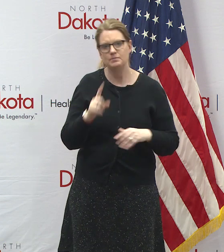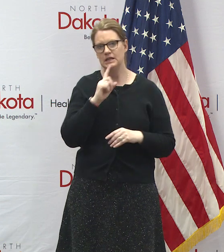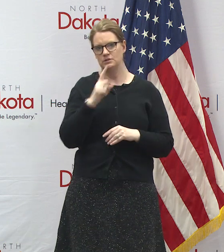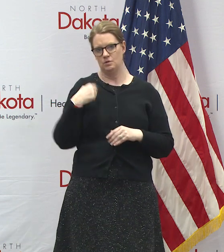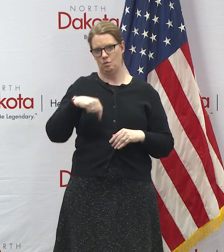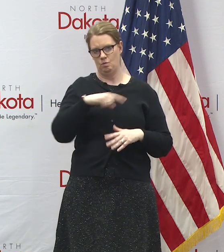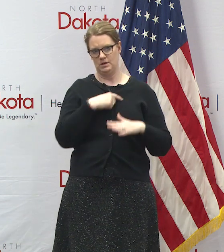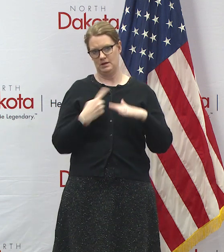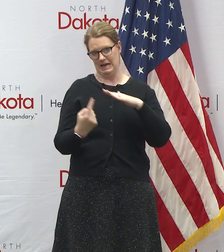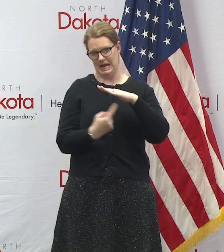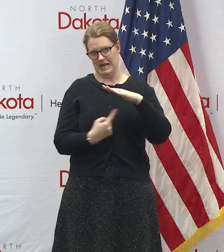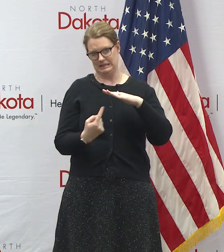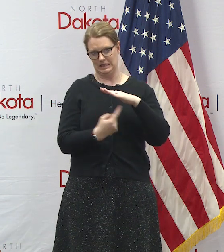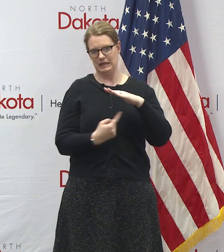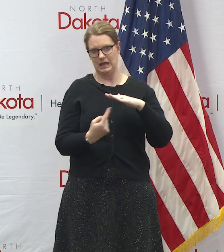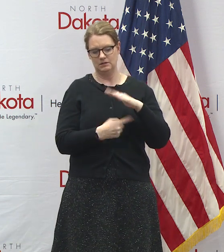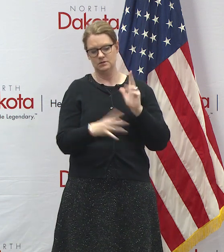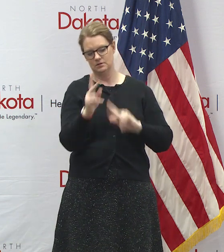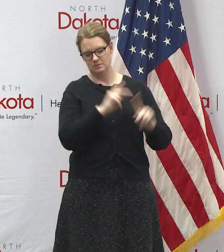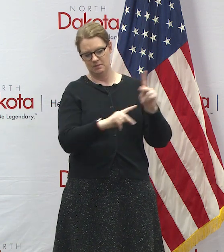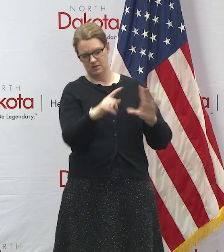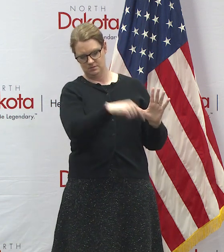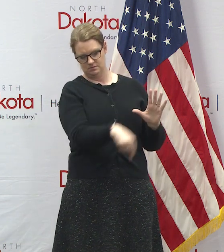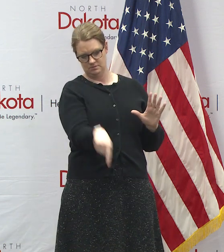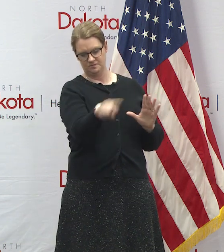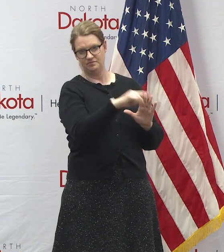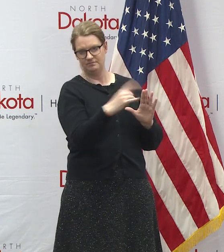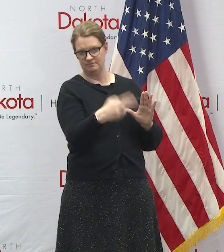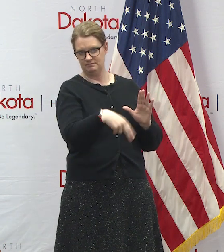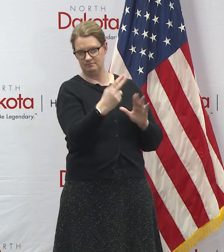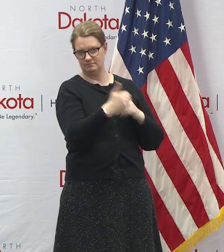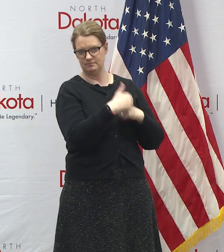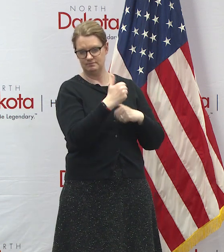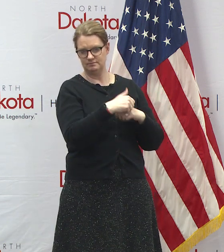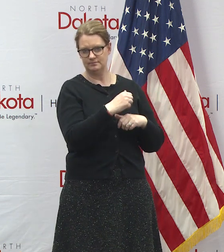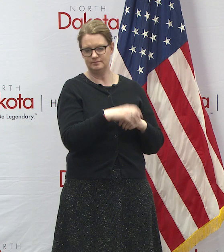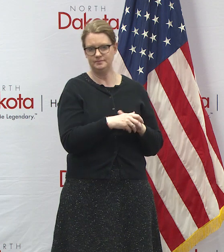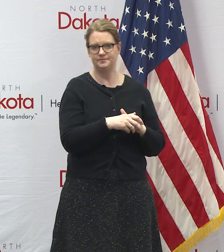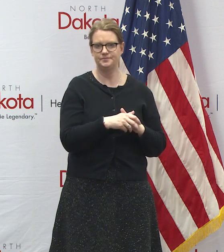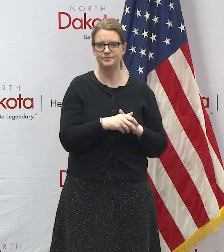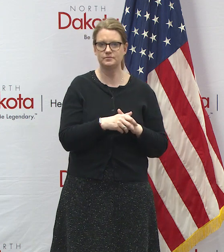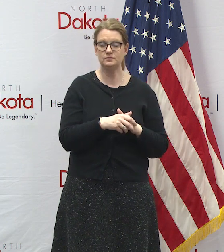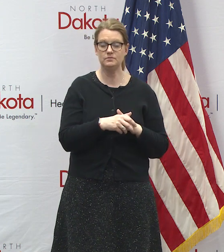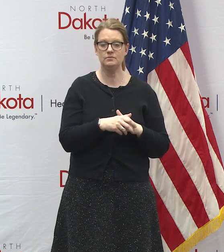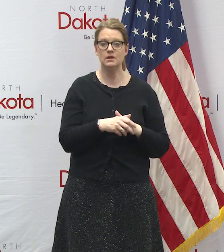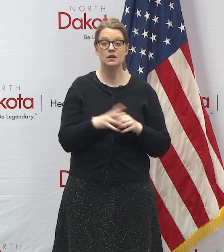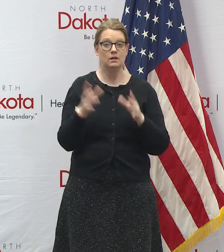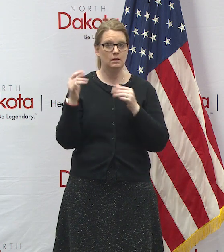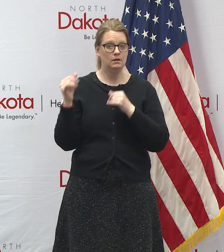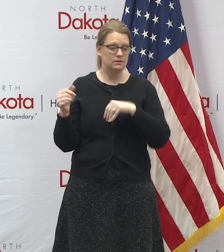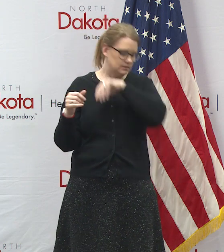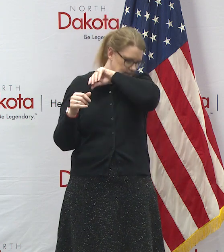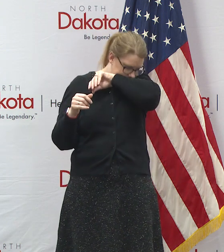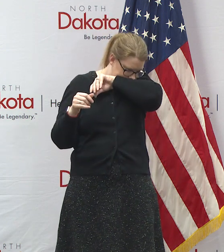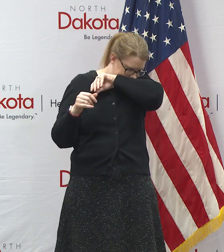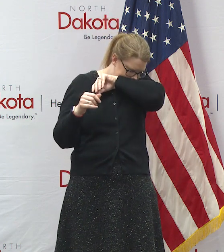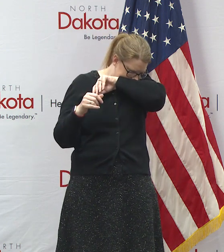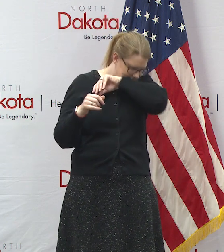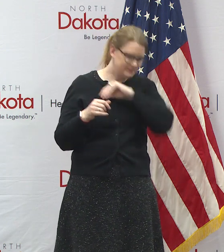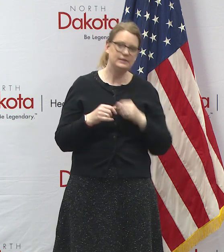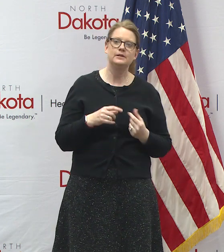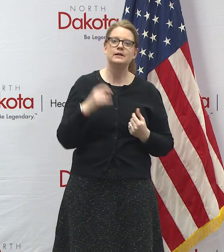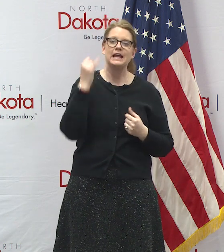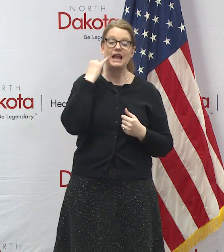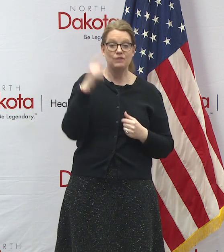those folks that have the highest amount of risk. One best practice in this for individuals again if